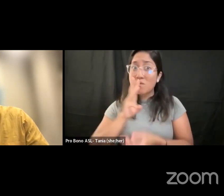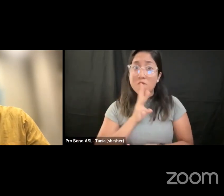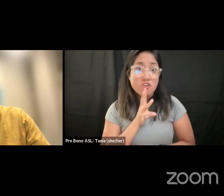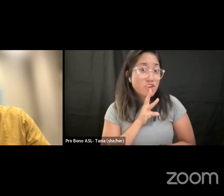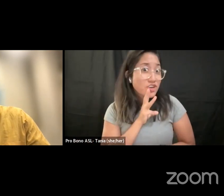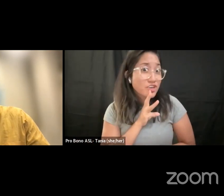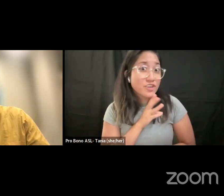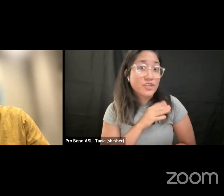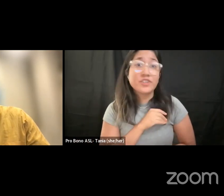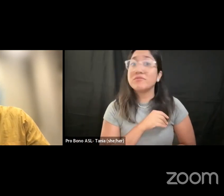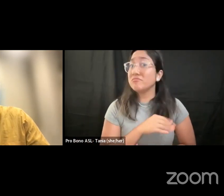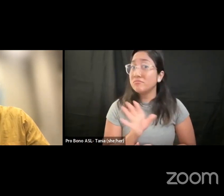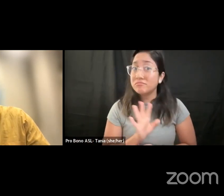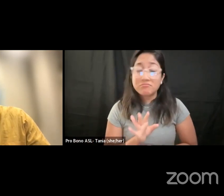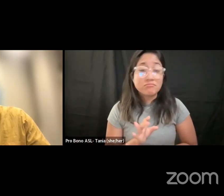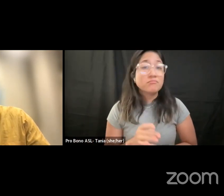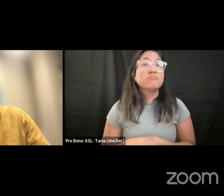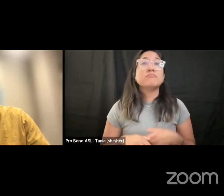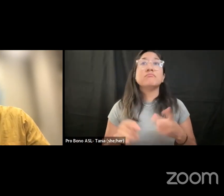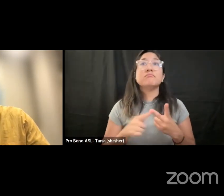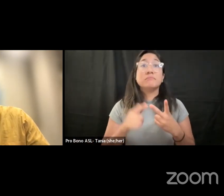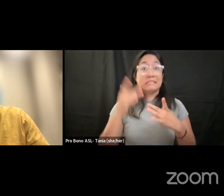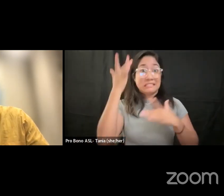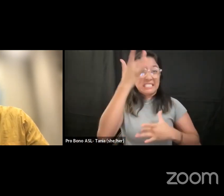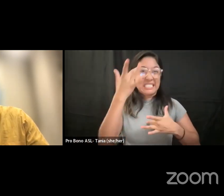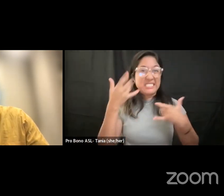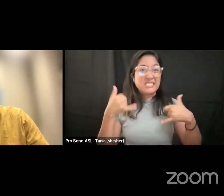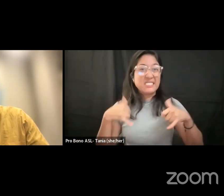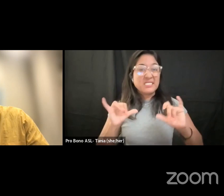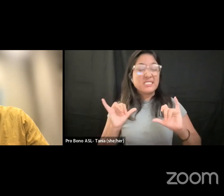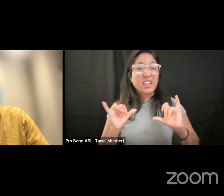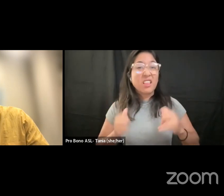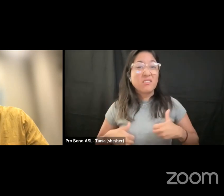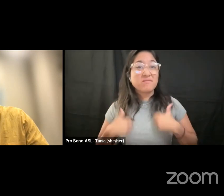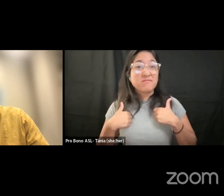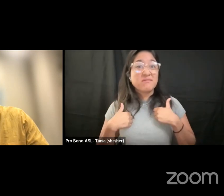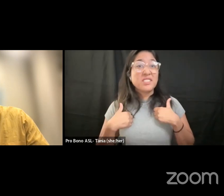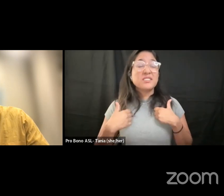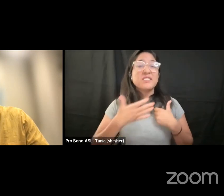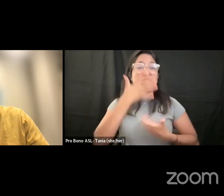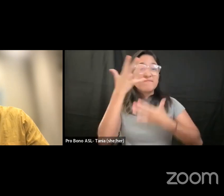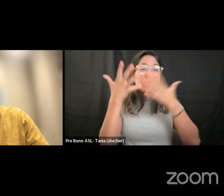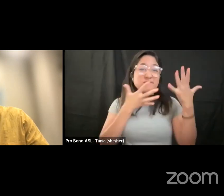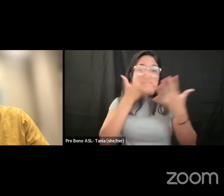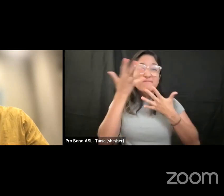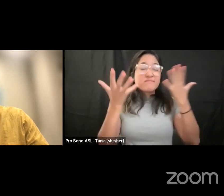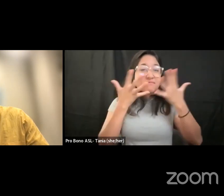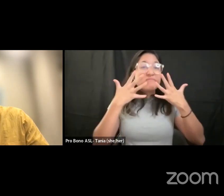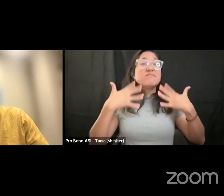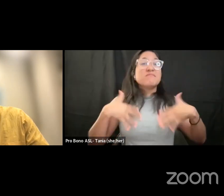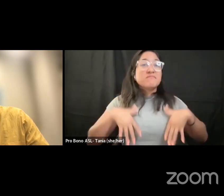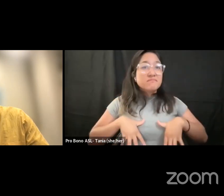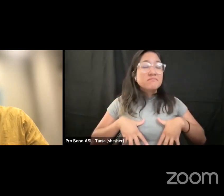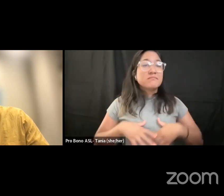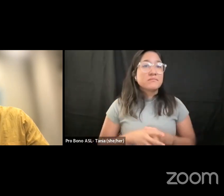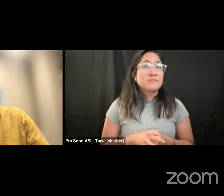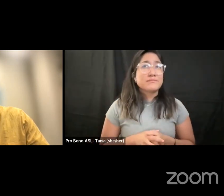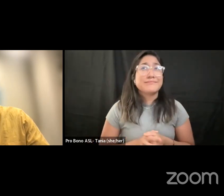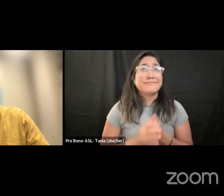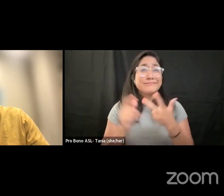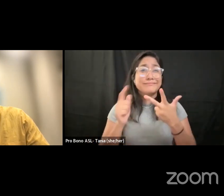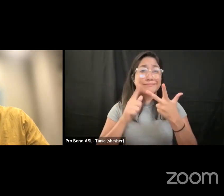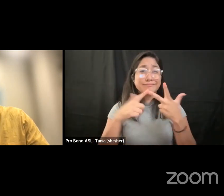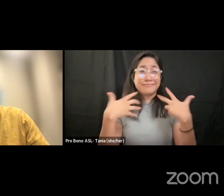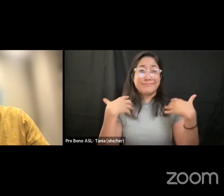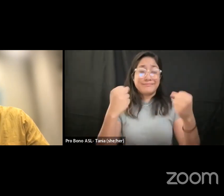do not have clean water sickness exists in the air that they breathe they they have poor health care system